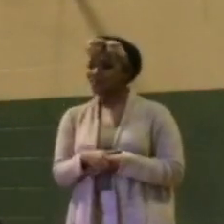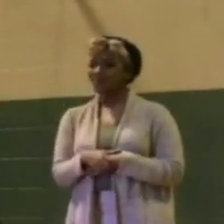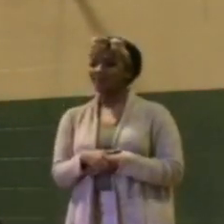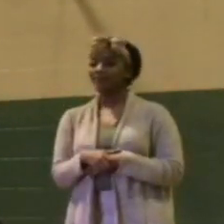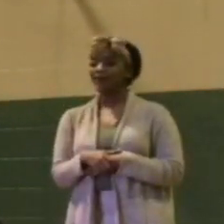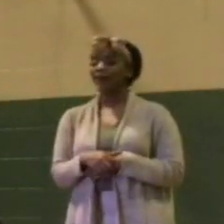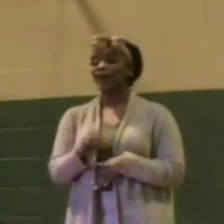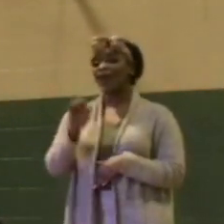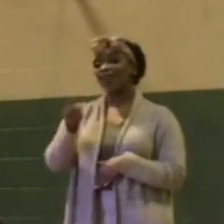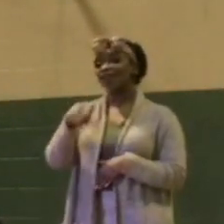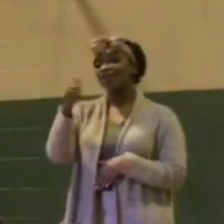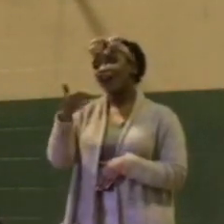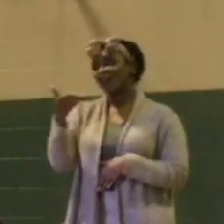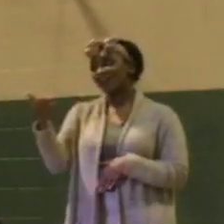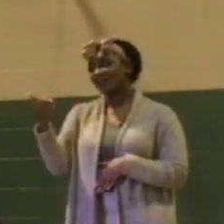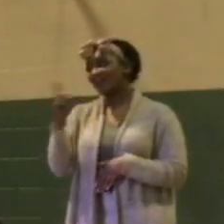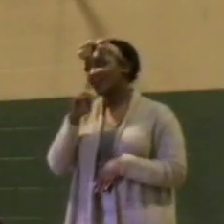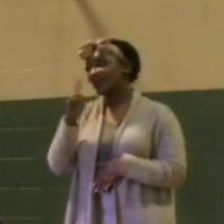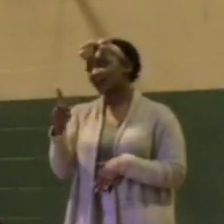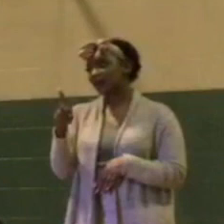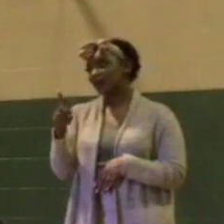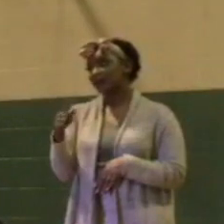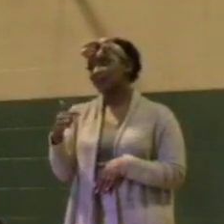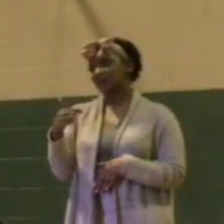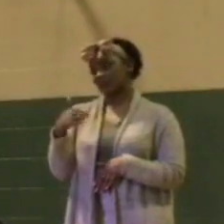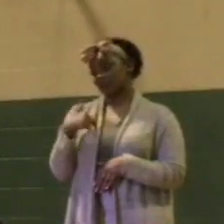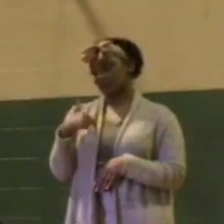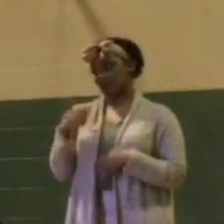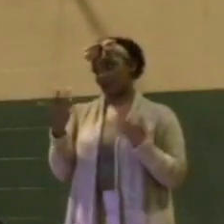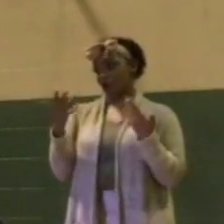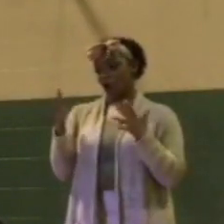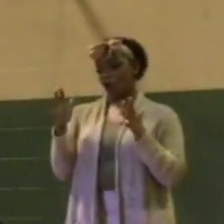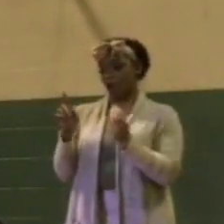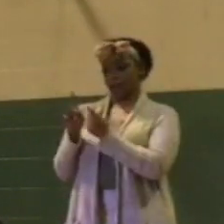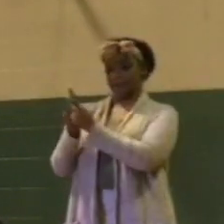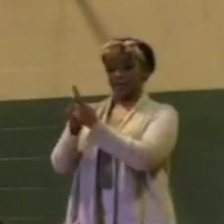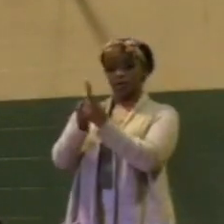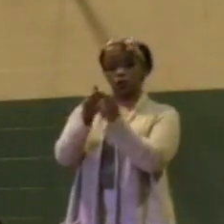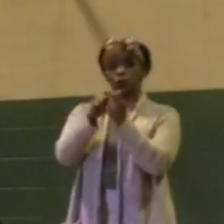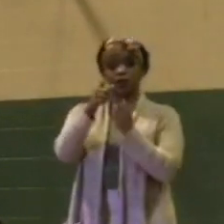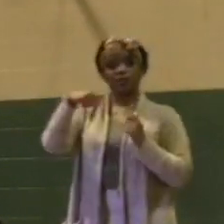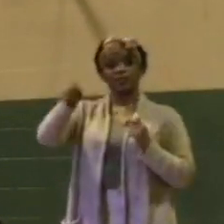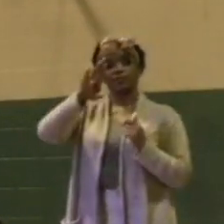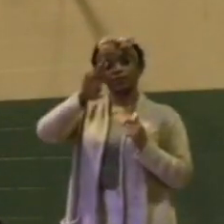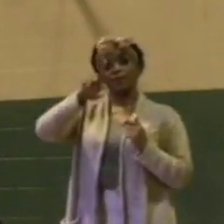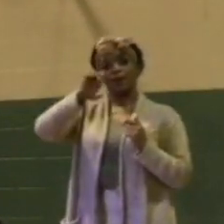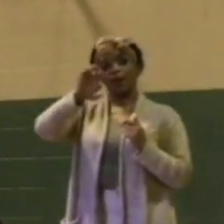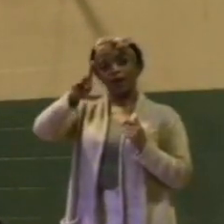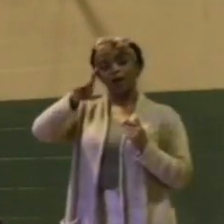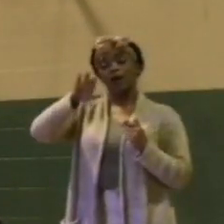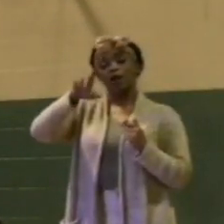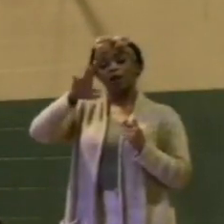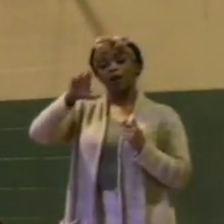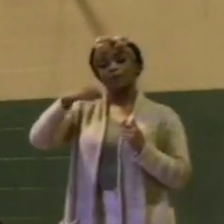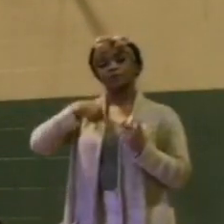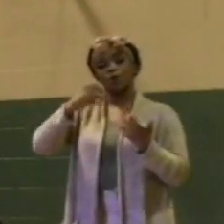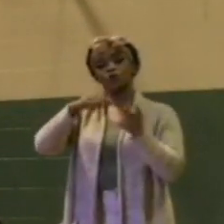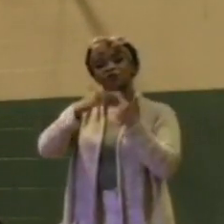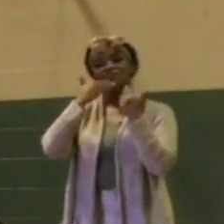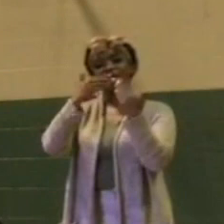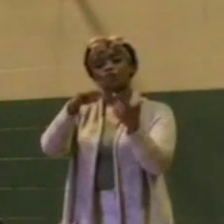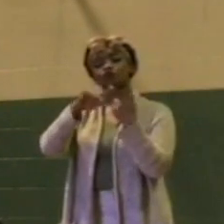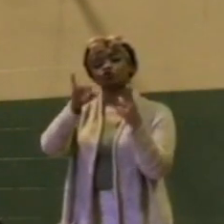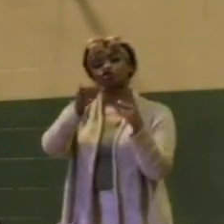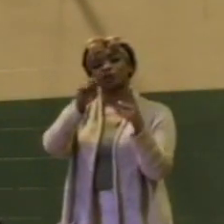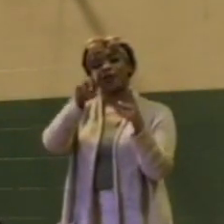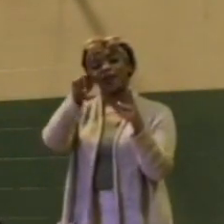The other thing is I already meet with the block clubs, and I want to thank Johnetta for re